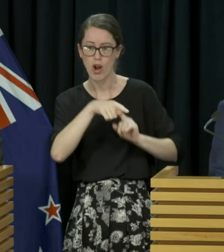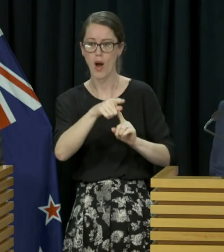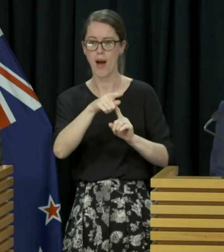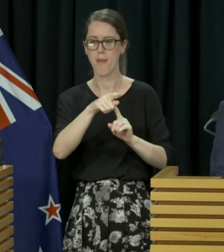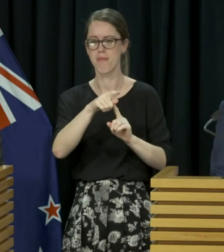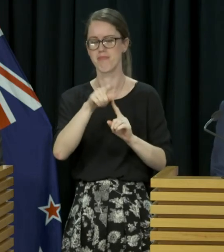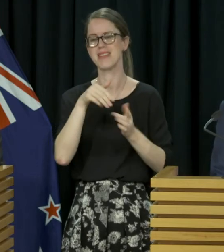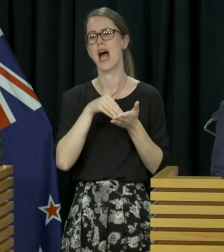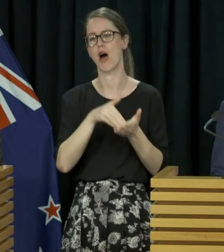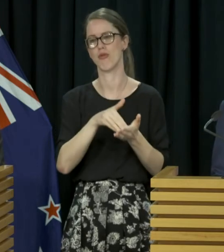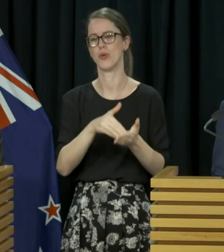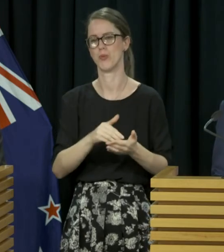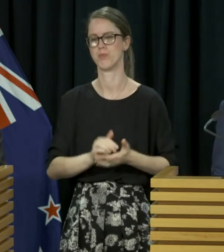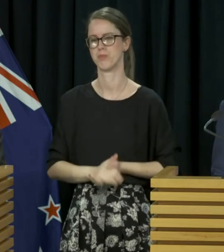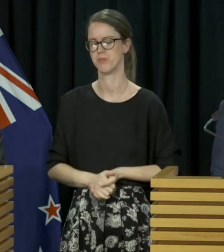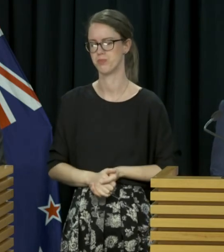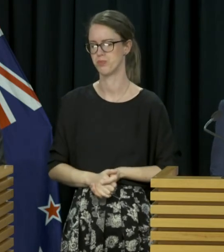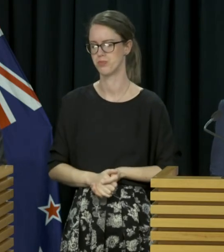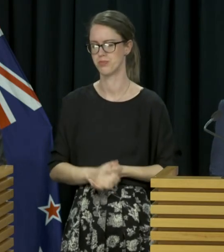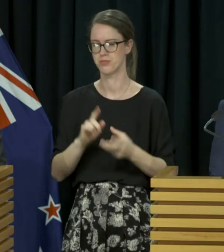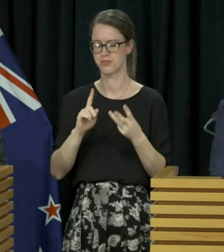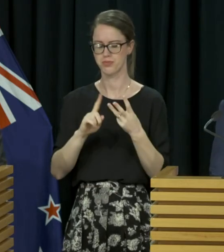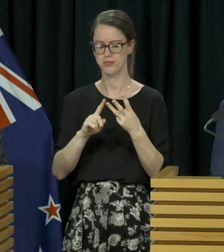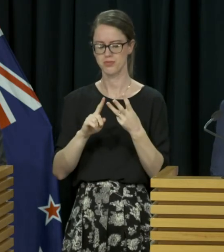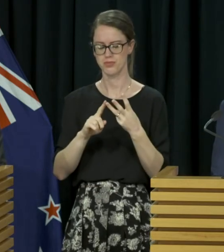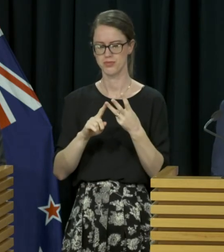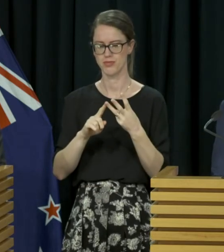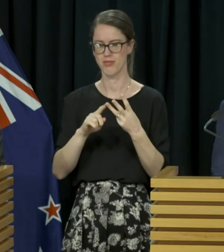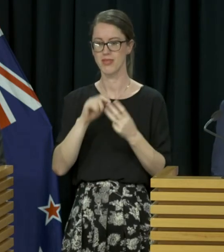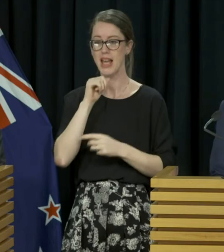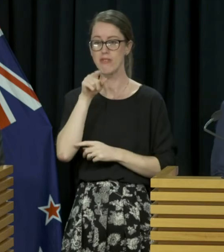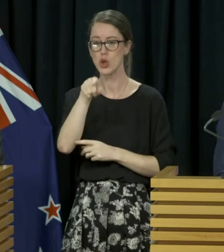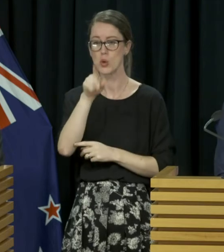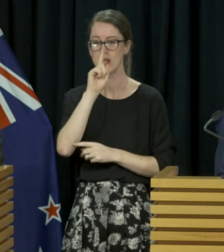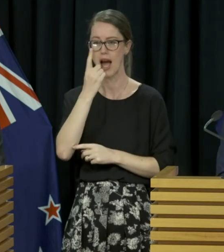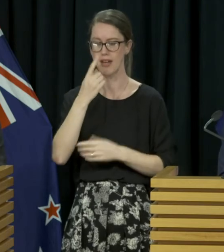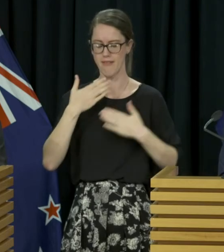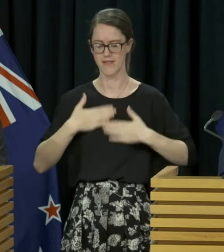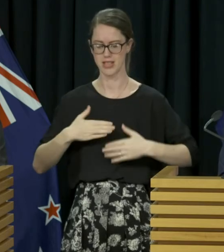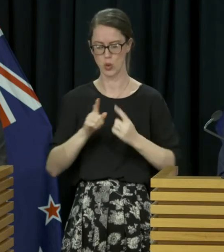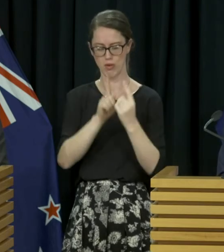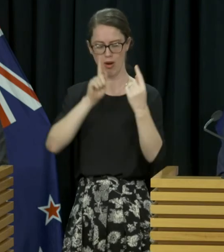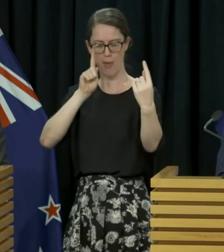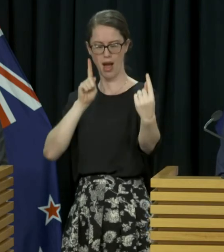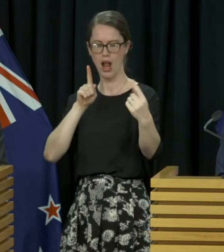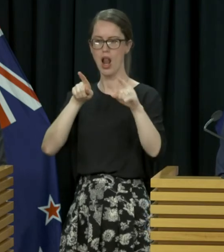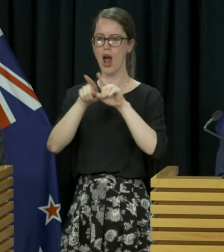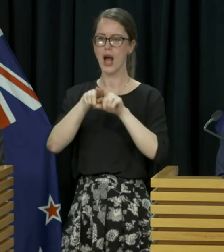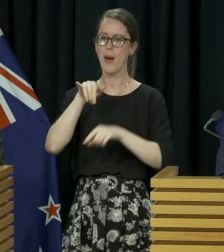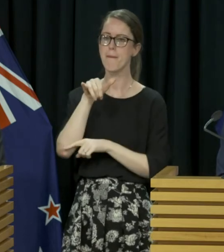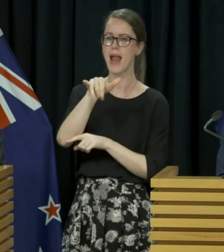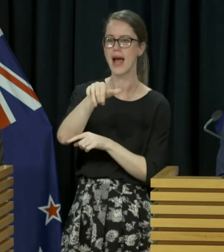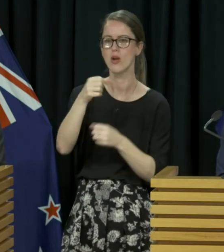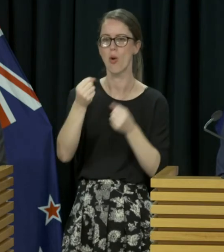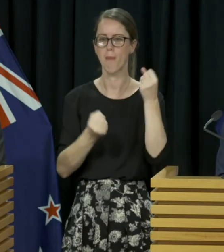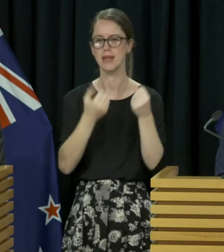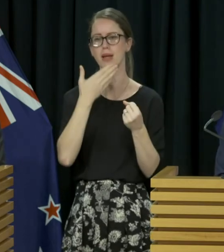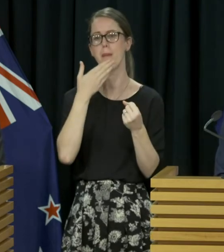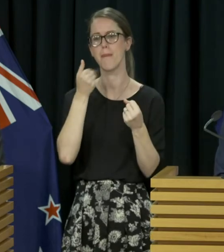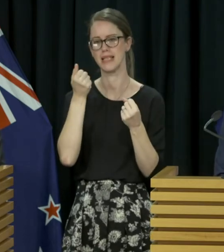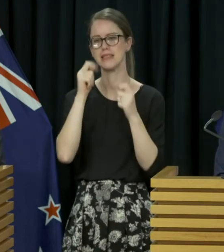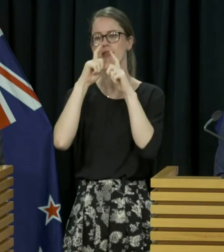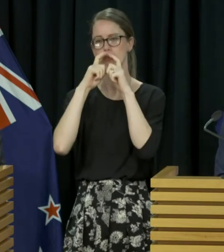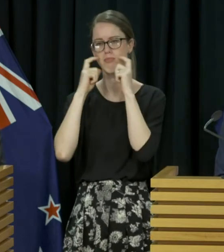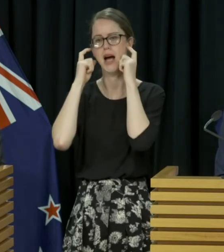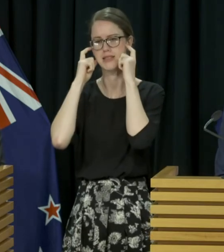to the virus. If you can't observe physical distancing, such as on a plane or on a bus, wear a